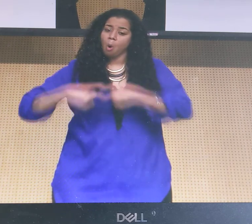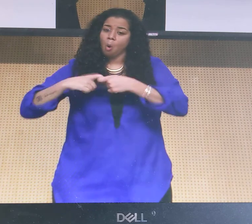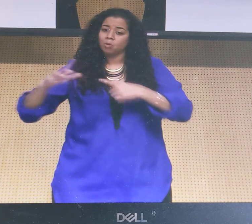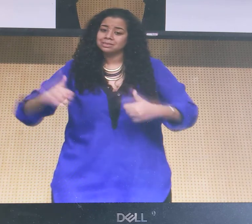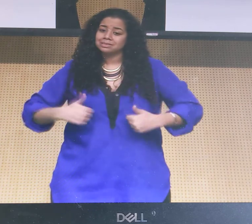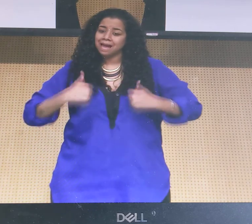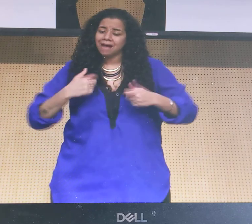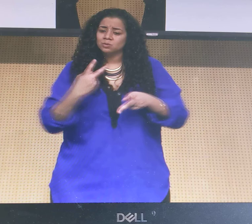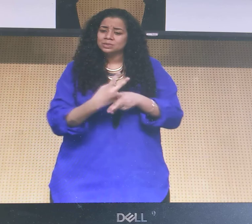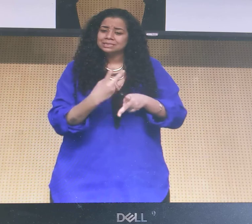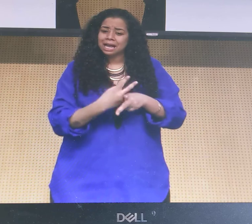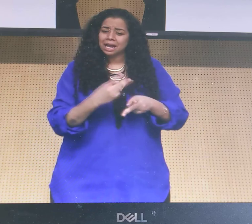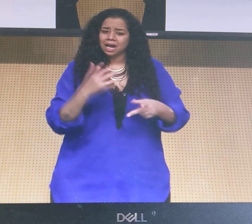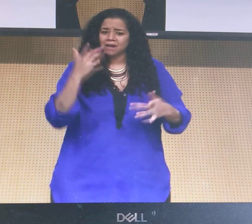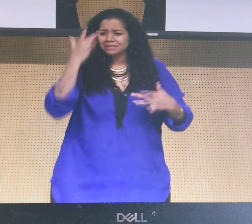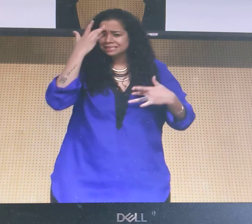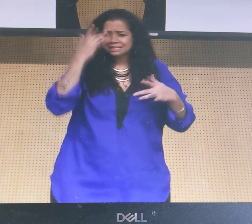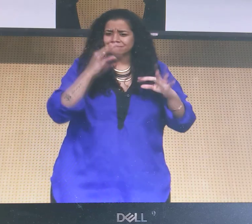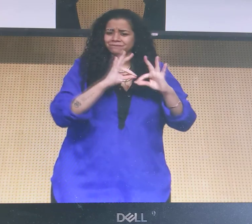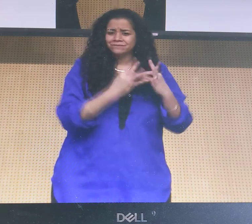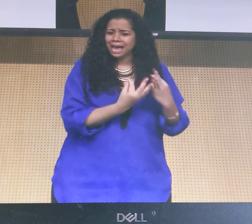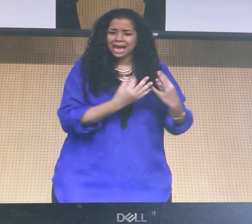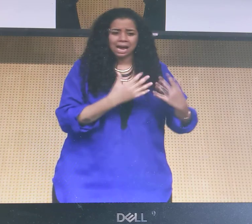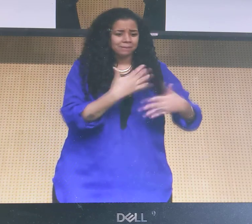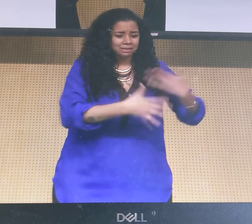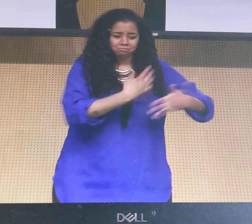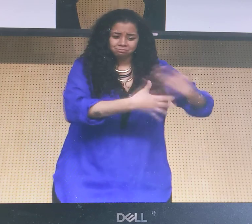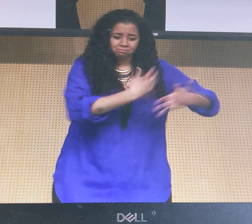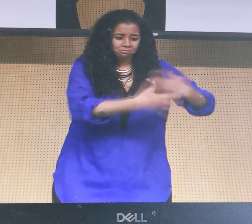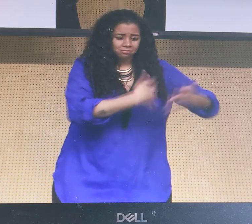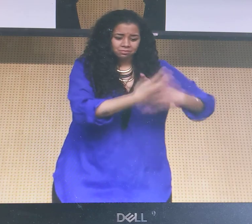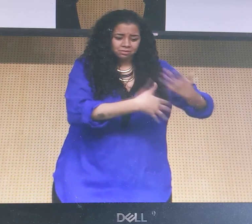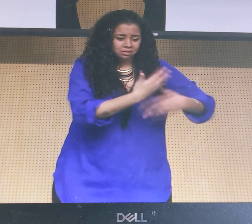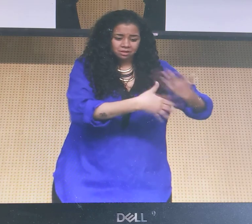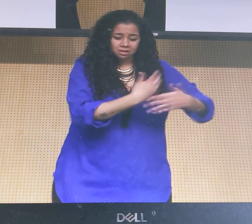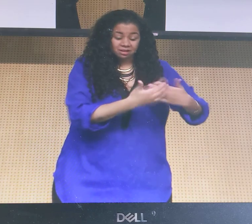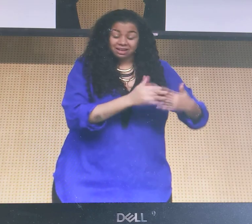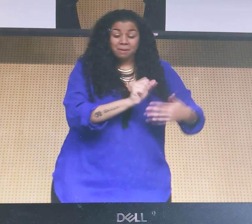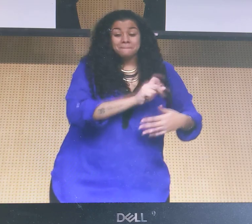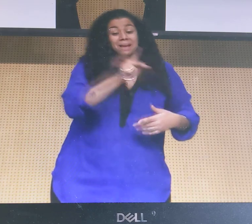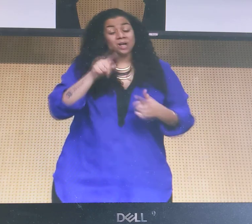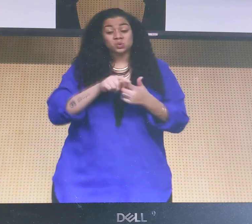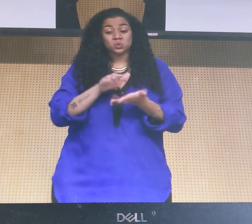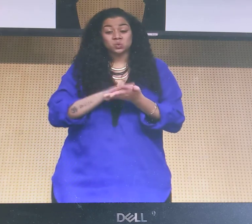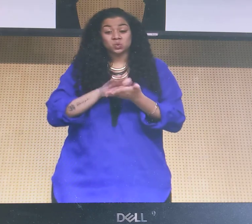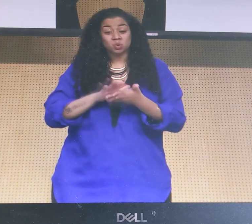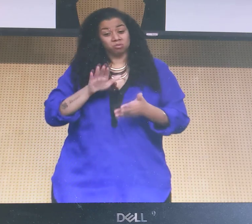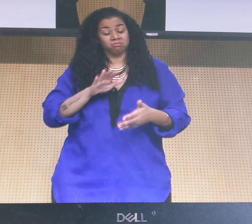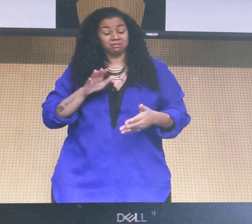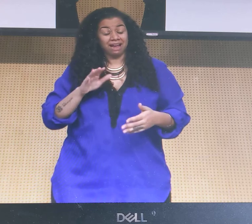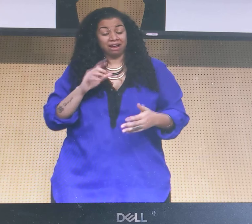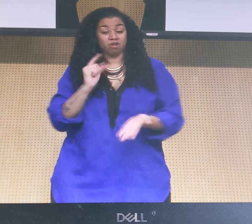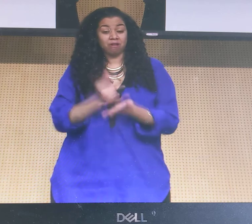man who was 80 years old who graduated college. He waited to make money to raise his